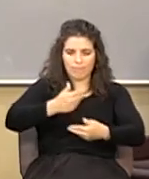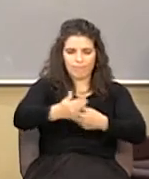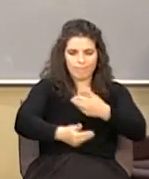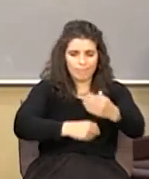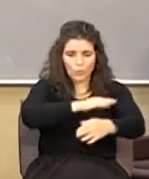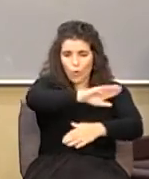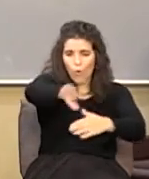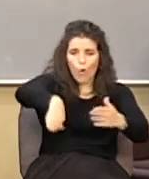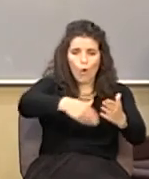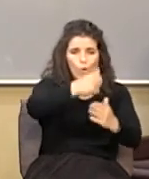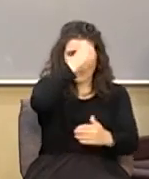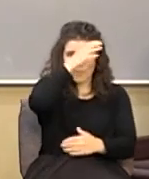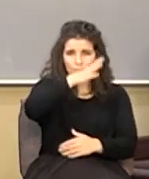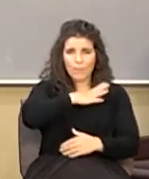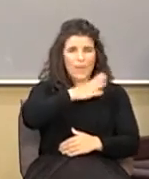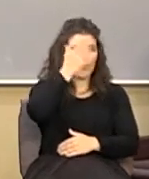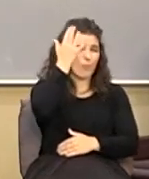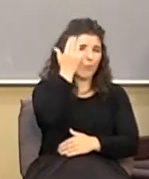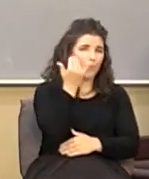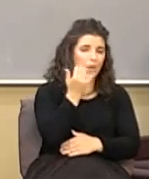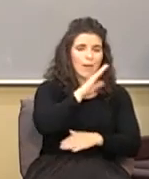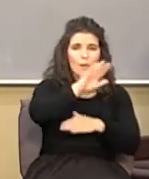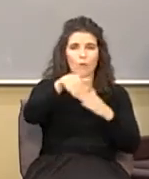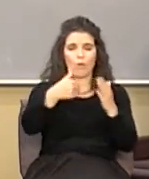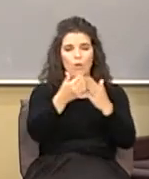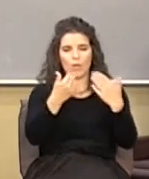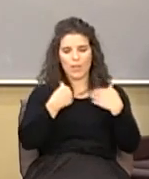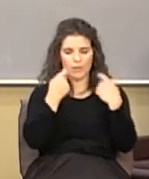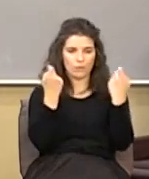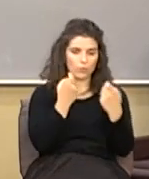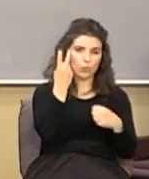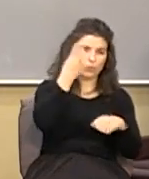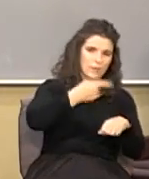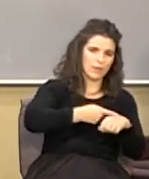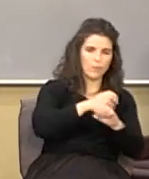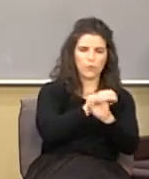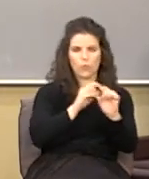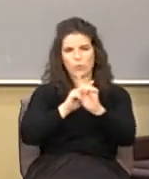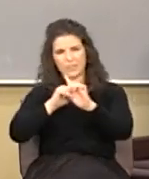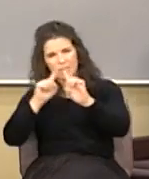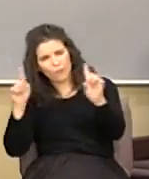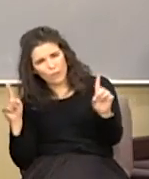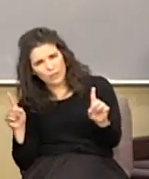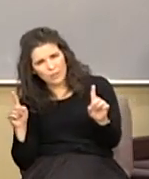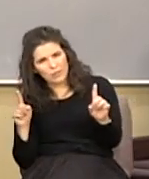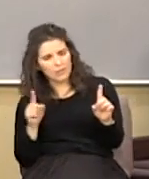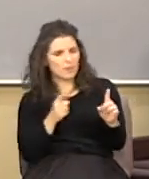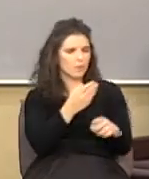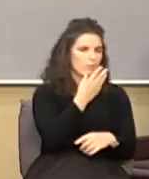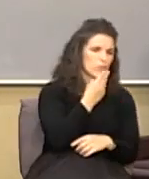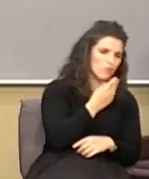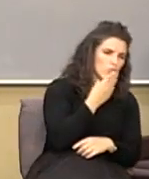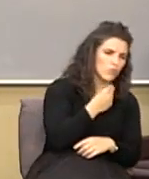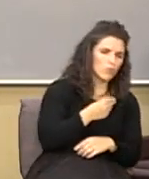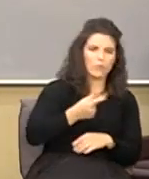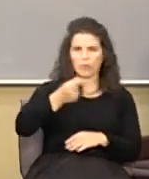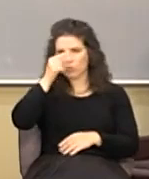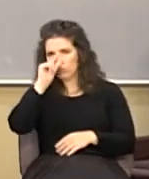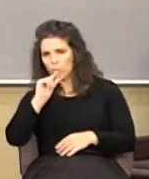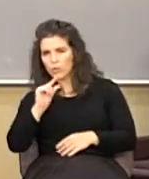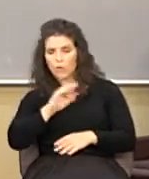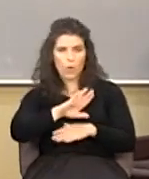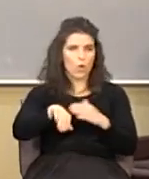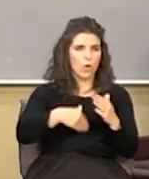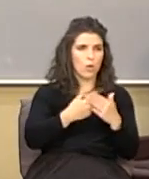sin in the book of Romans twice Paul says there's no difference when he says there's no difference between the Jew and for all have sin